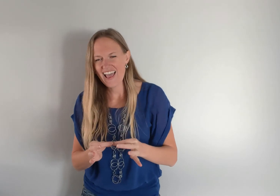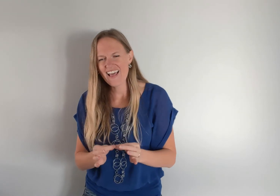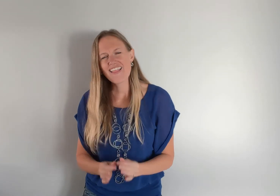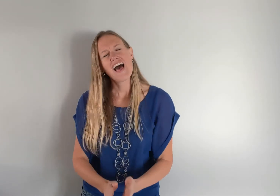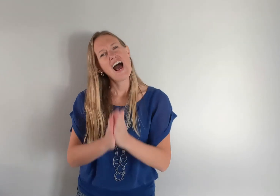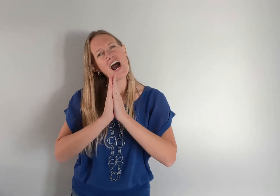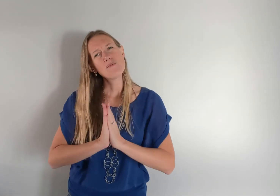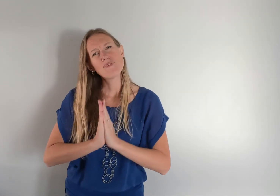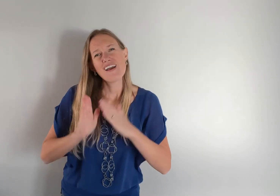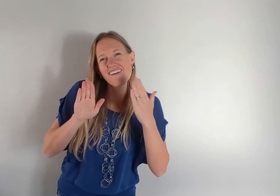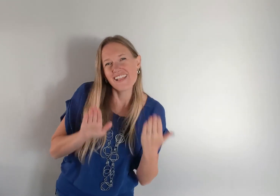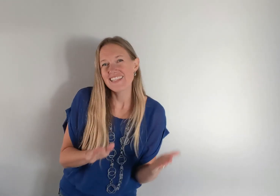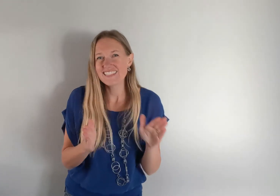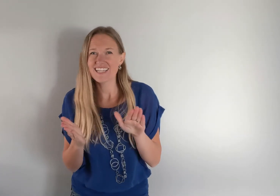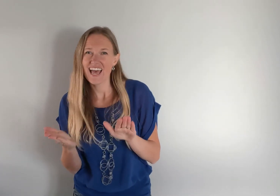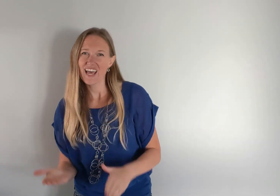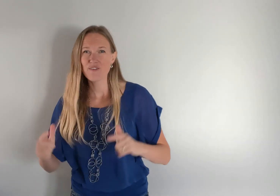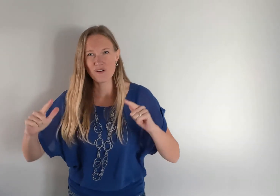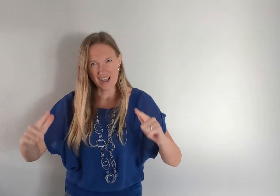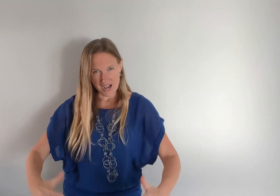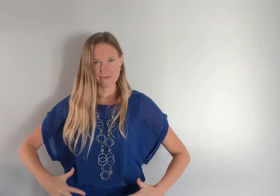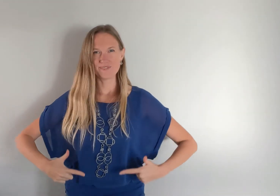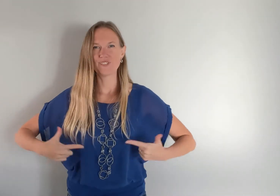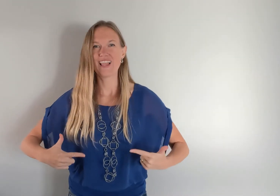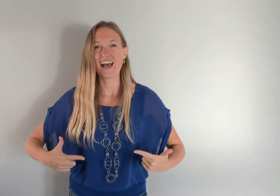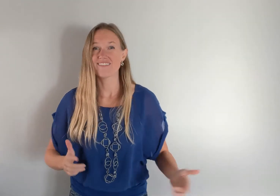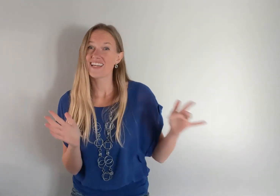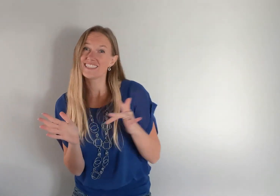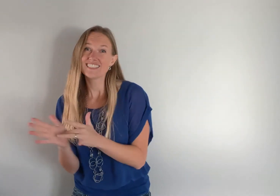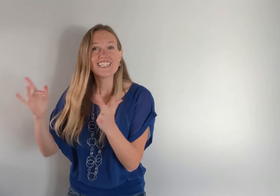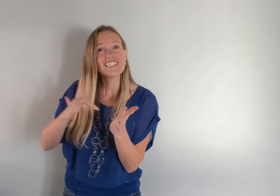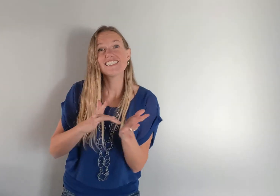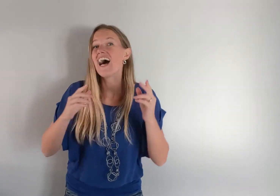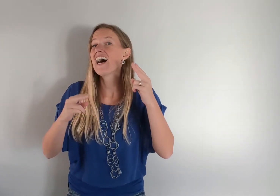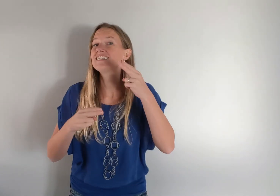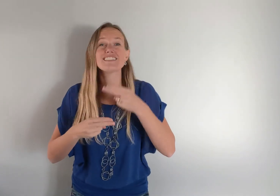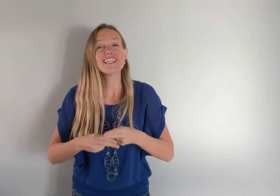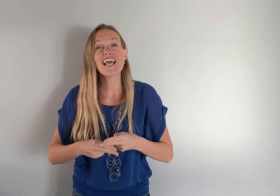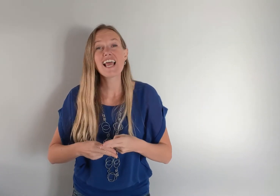I pray that the dead will come alive In Jesus' name